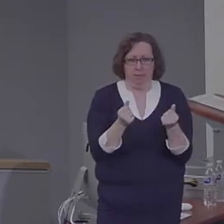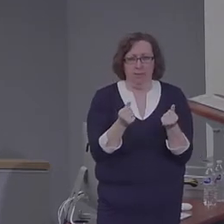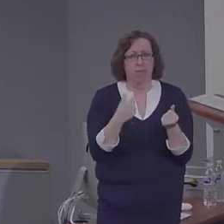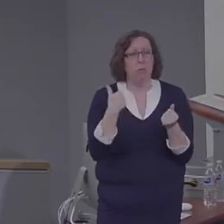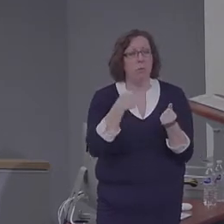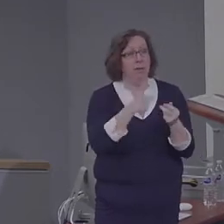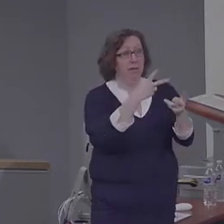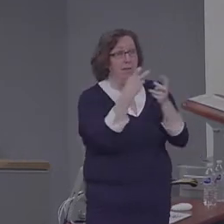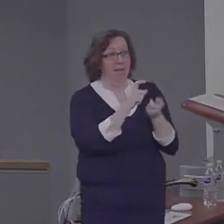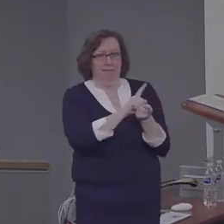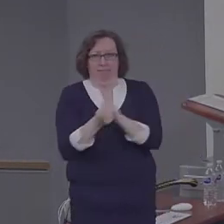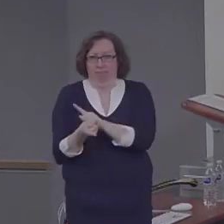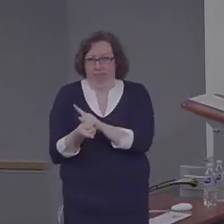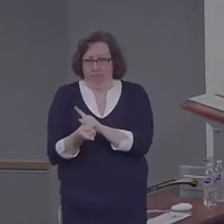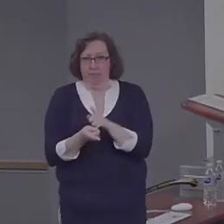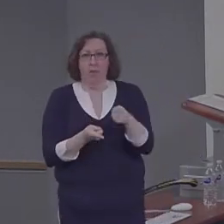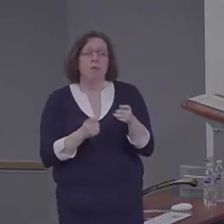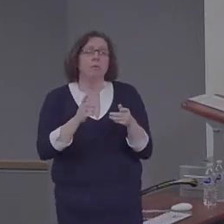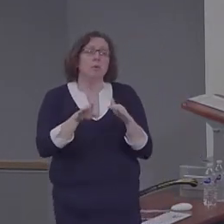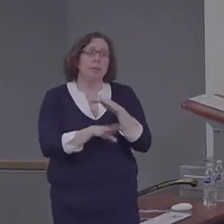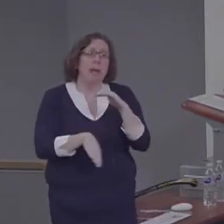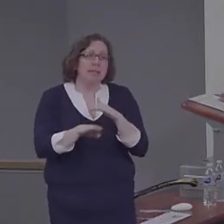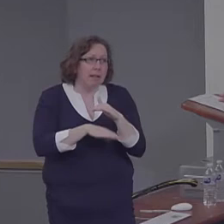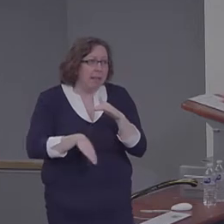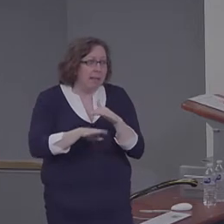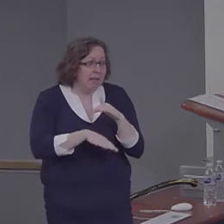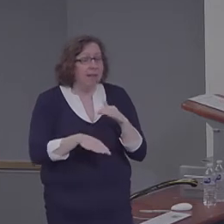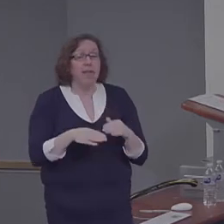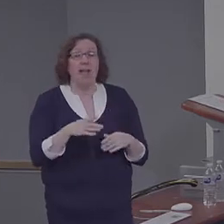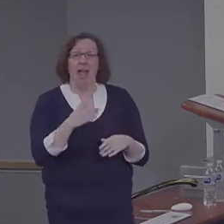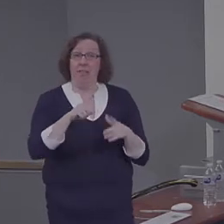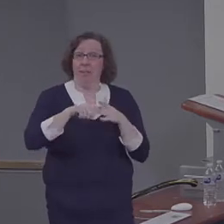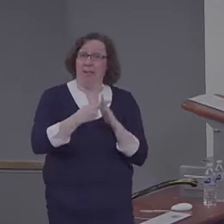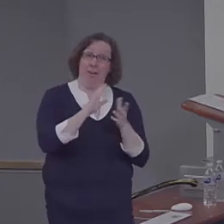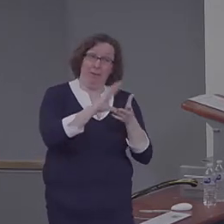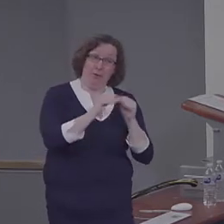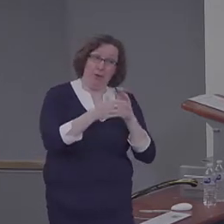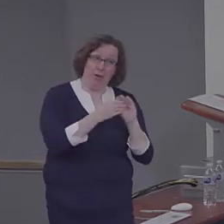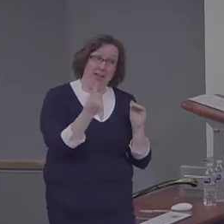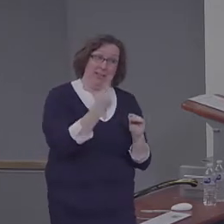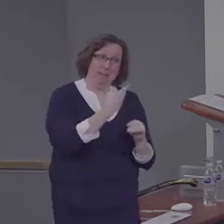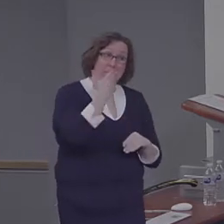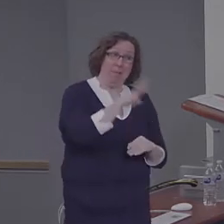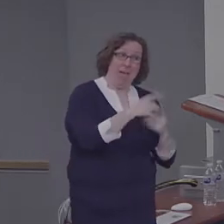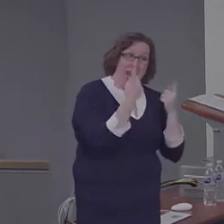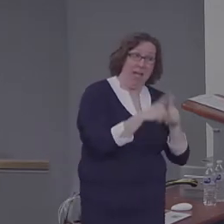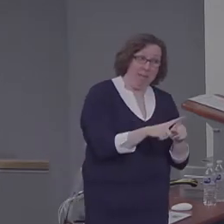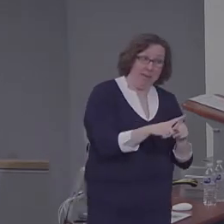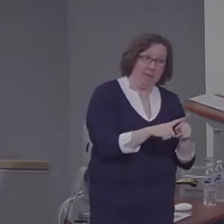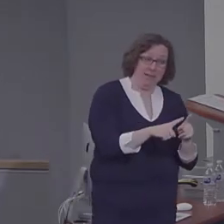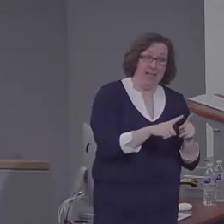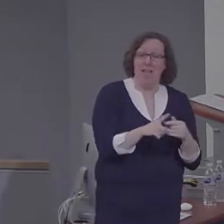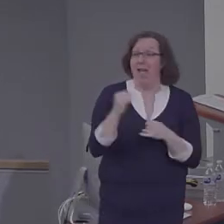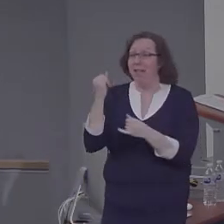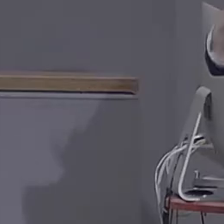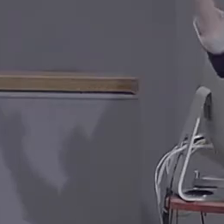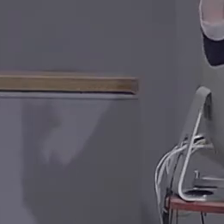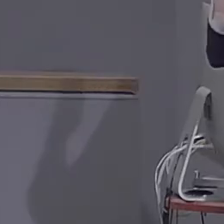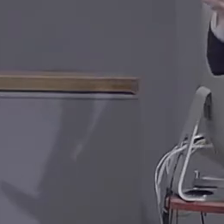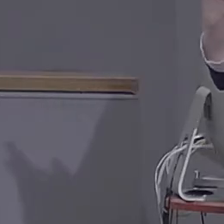happening at the beginning of the story, something good happening at the end and you have to fill in how do you